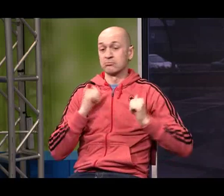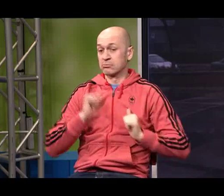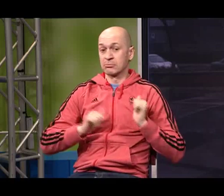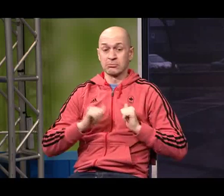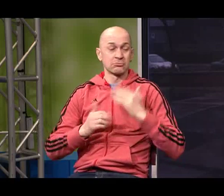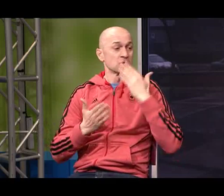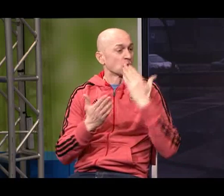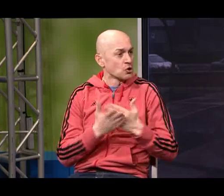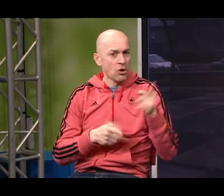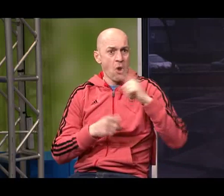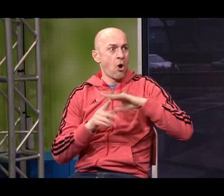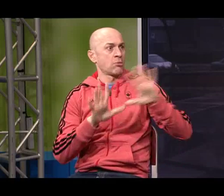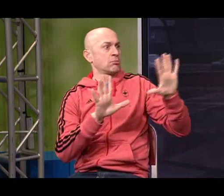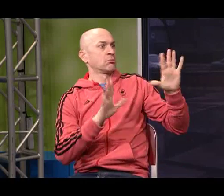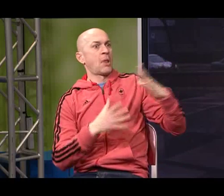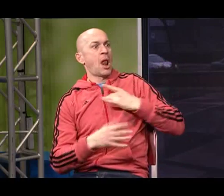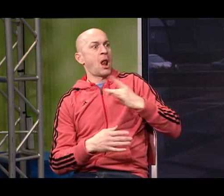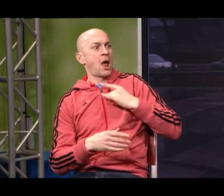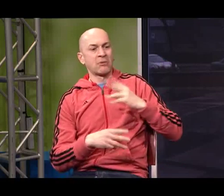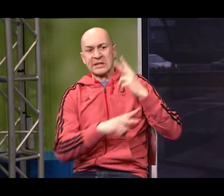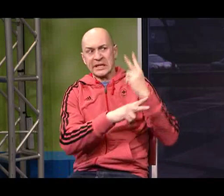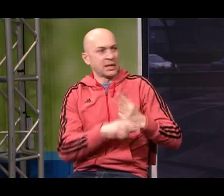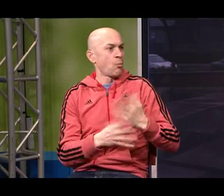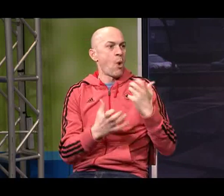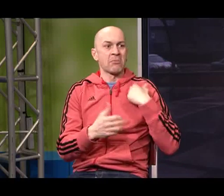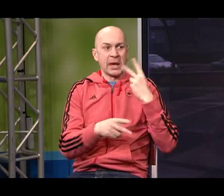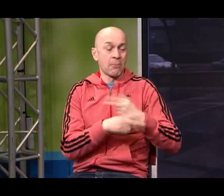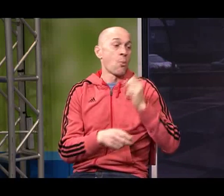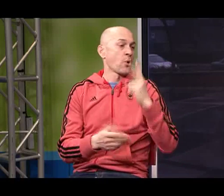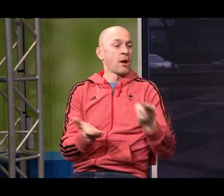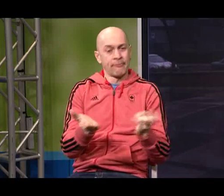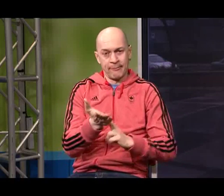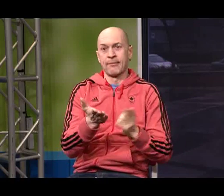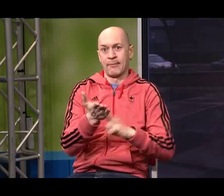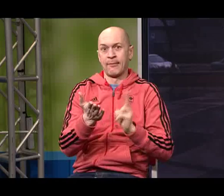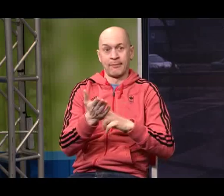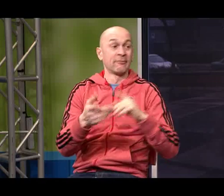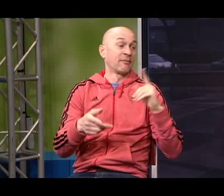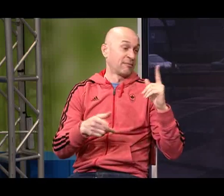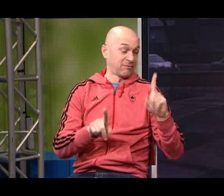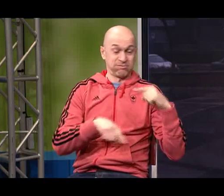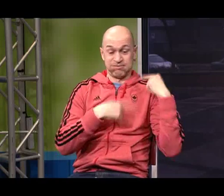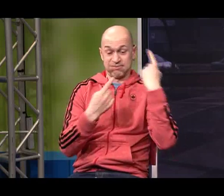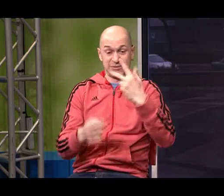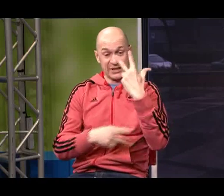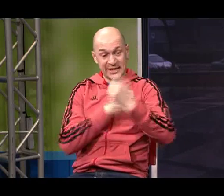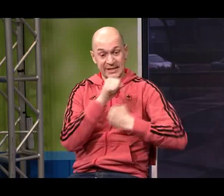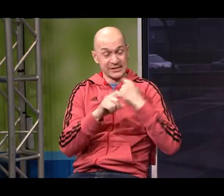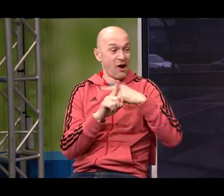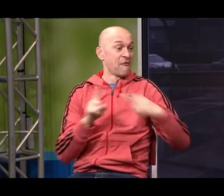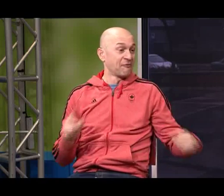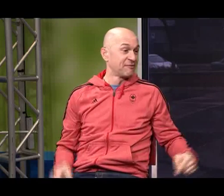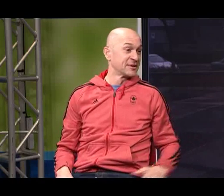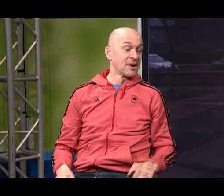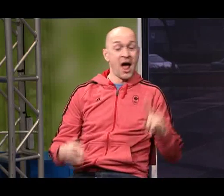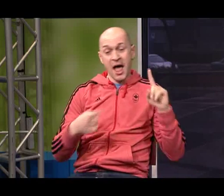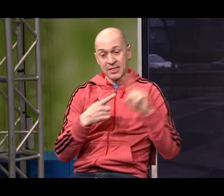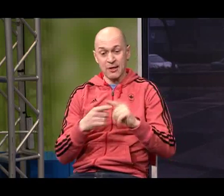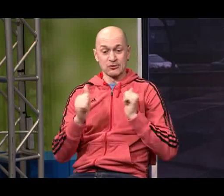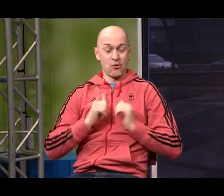signed up for a six month contract they liked what they saw they signed me up again and I was with them for three and a half